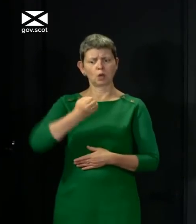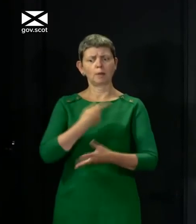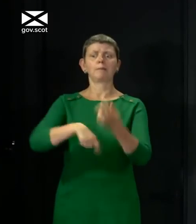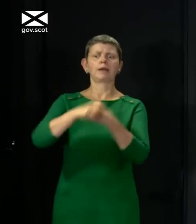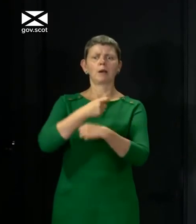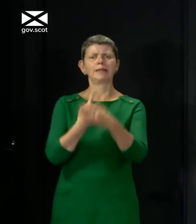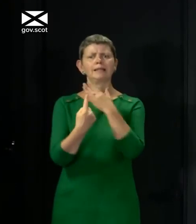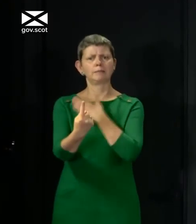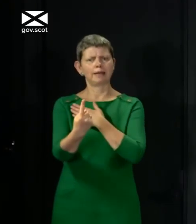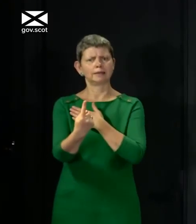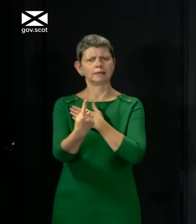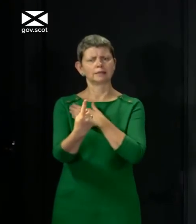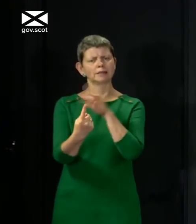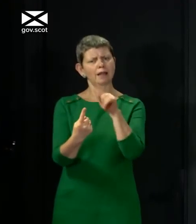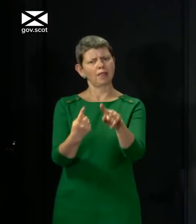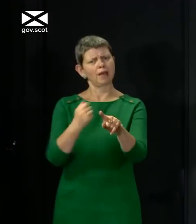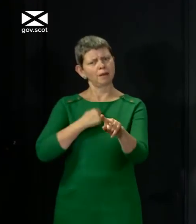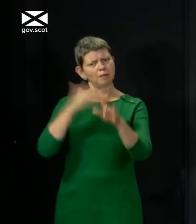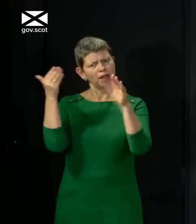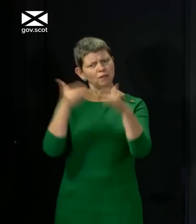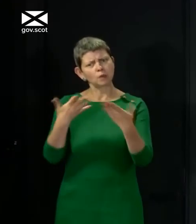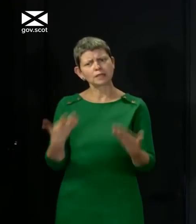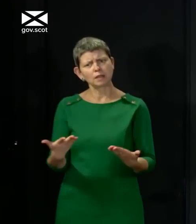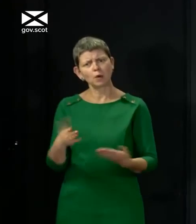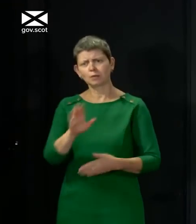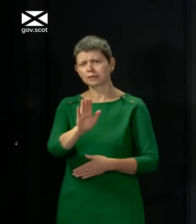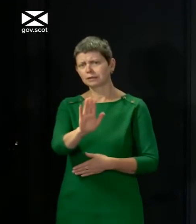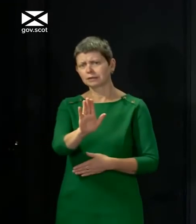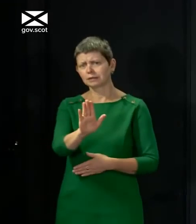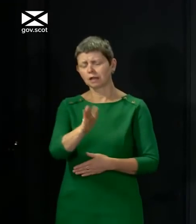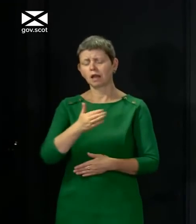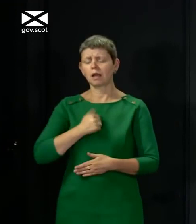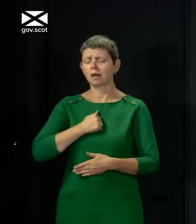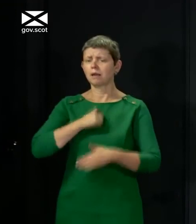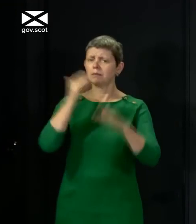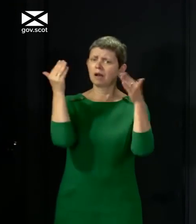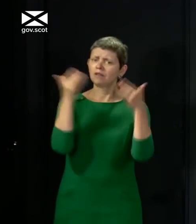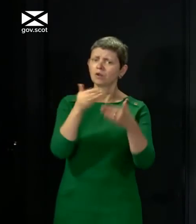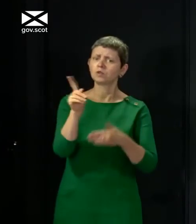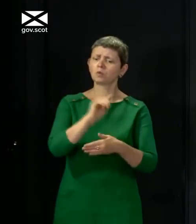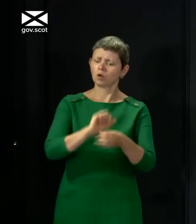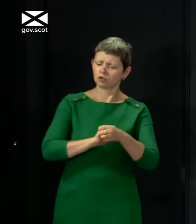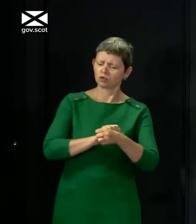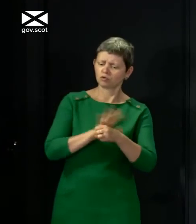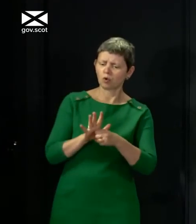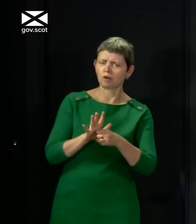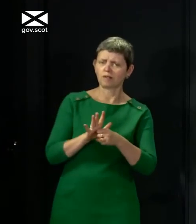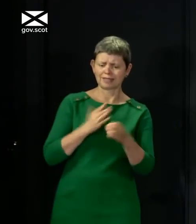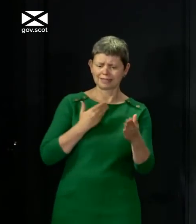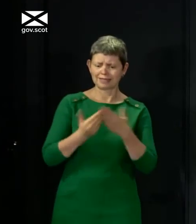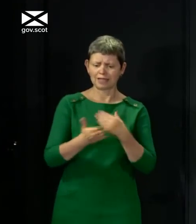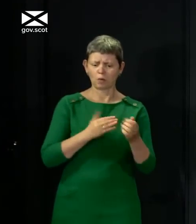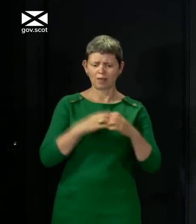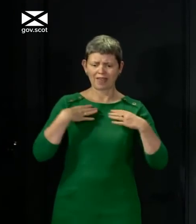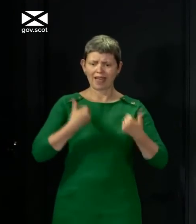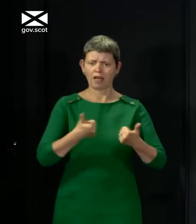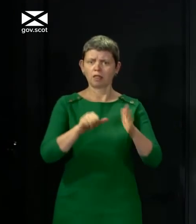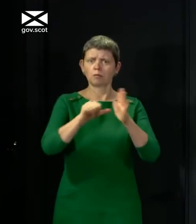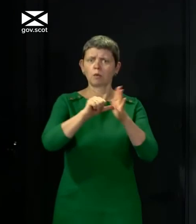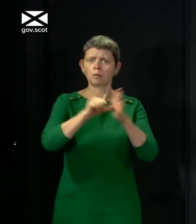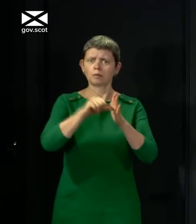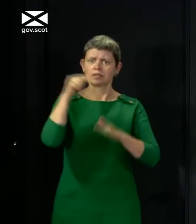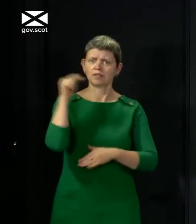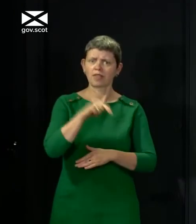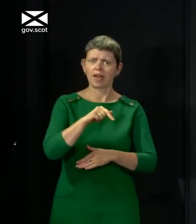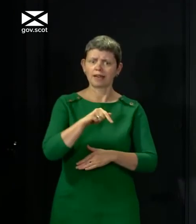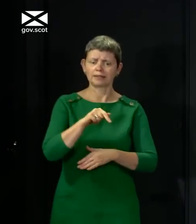right now. My focus is on tackling coronavirus, making sure we're tackling the health implications of the virus by suppressing it